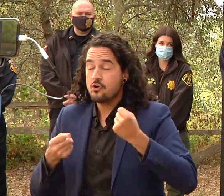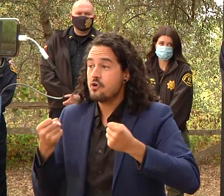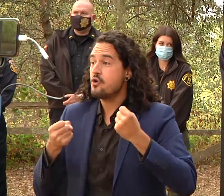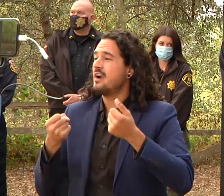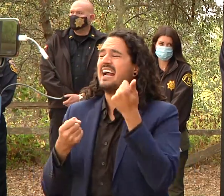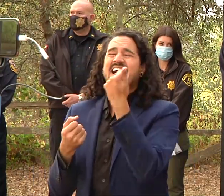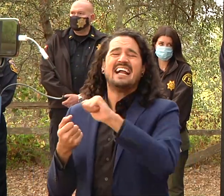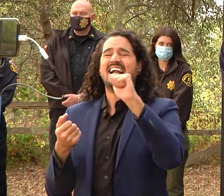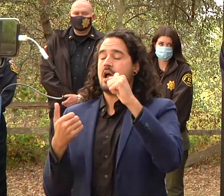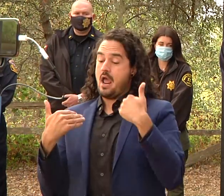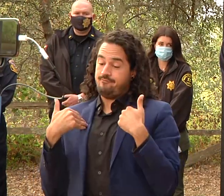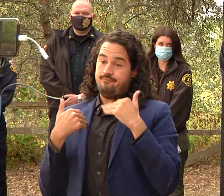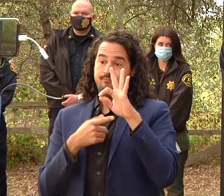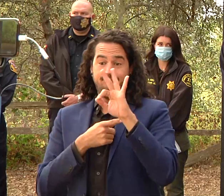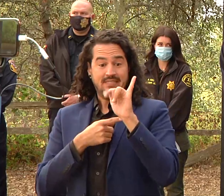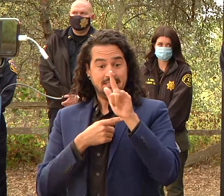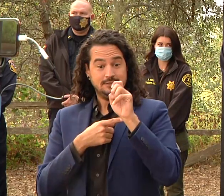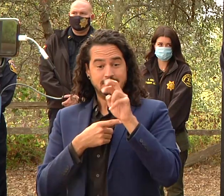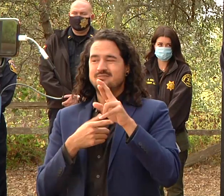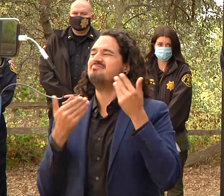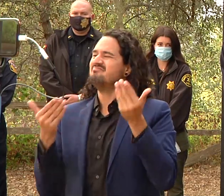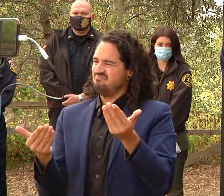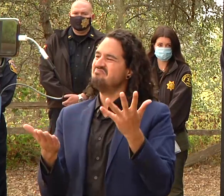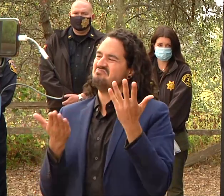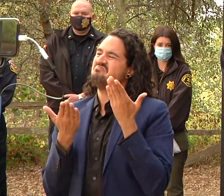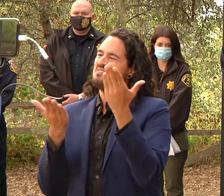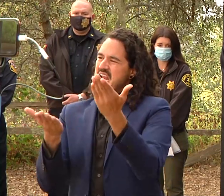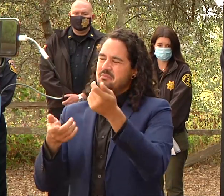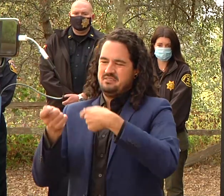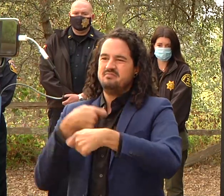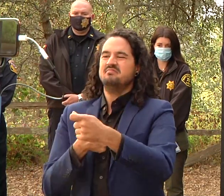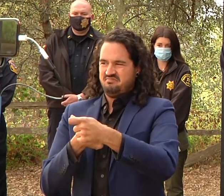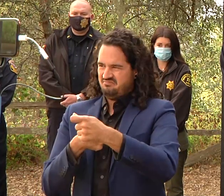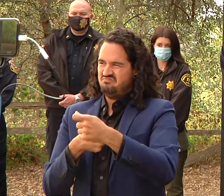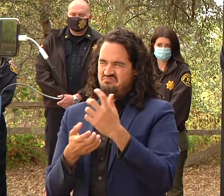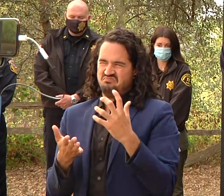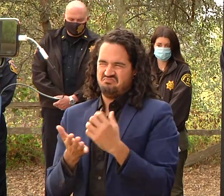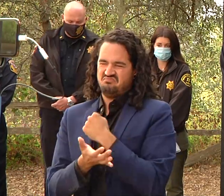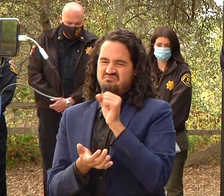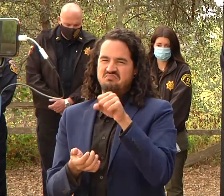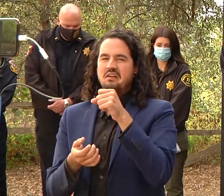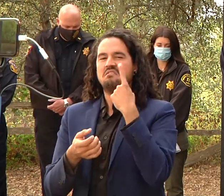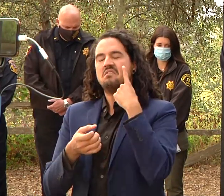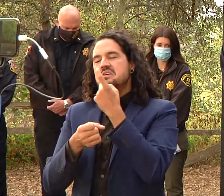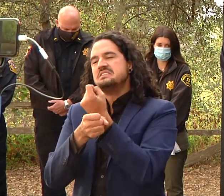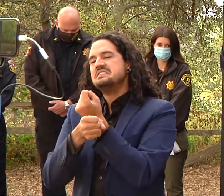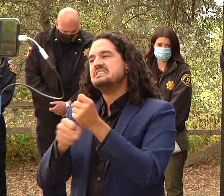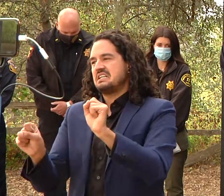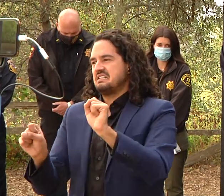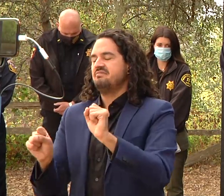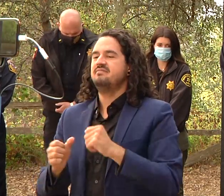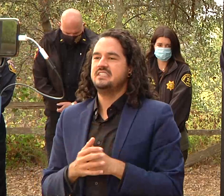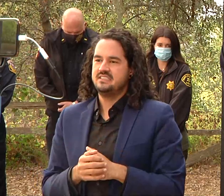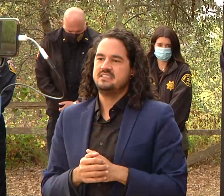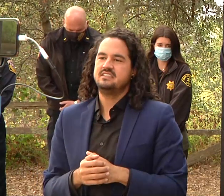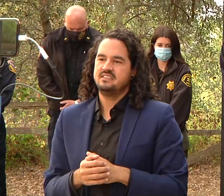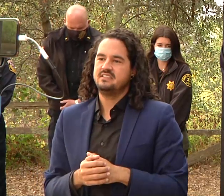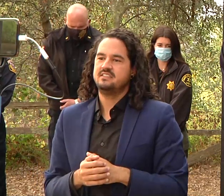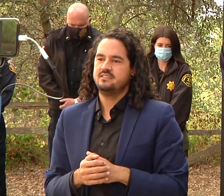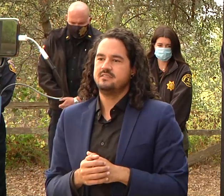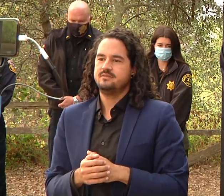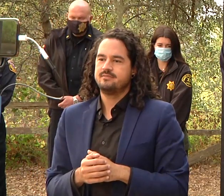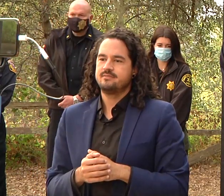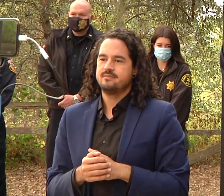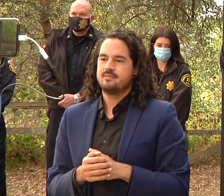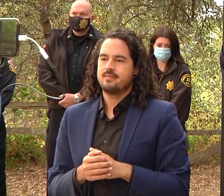i would recommend that they take the appropriate actions replace that and uh and like has already been mentioned as far as when you are removing